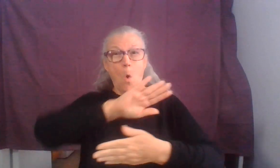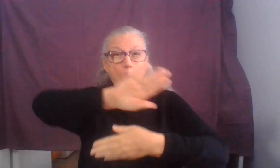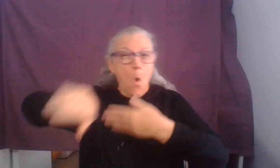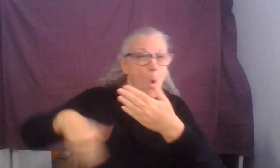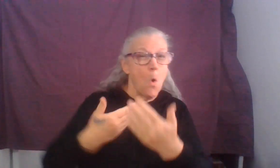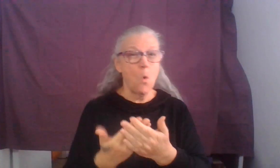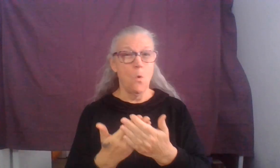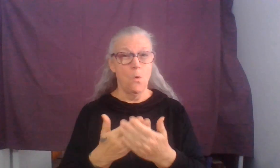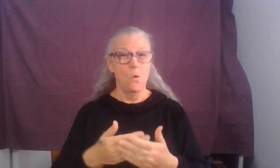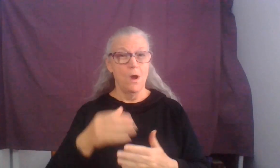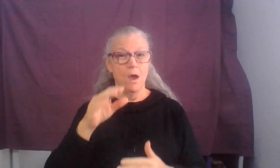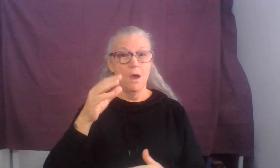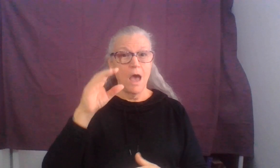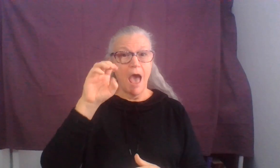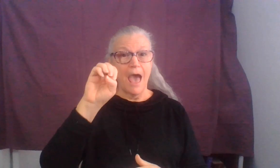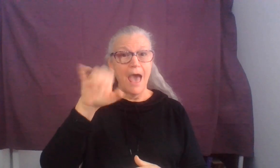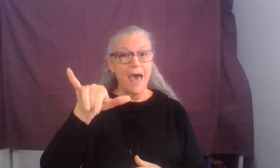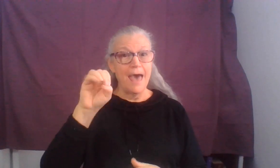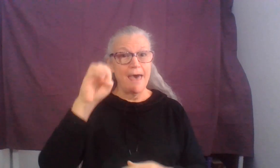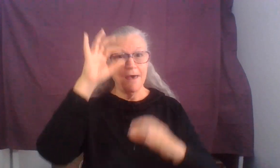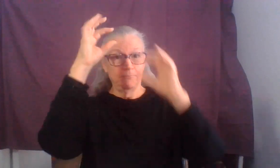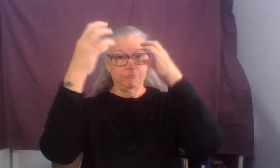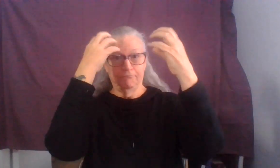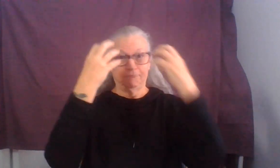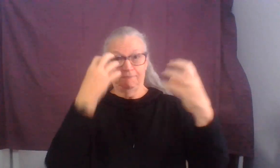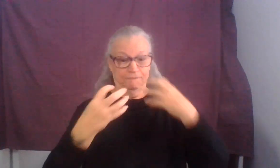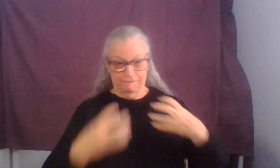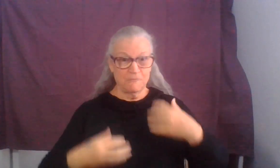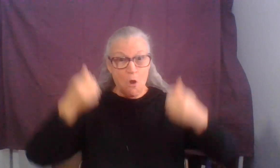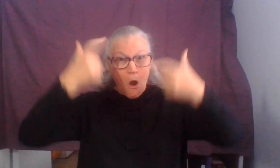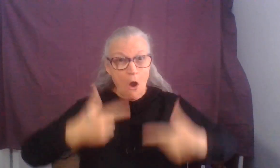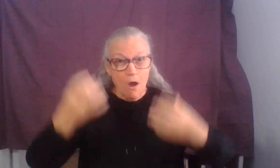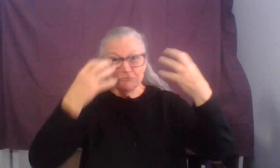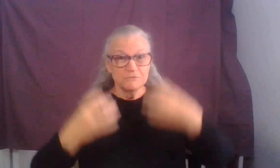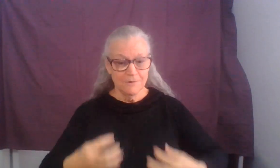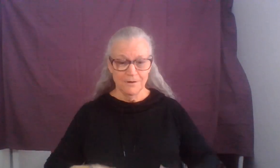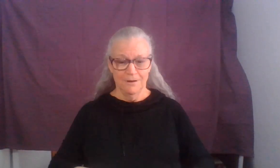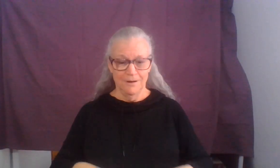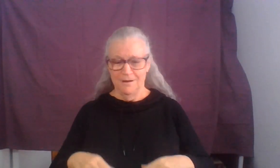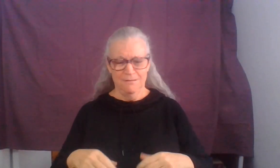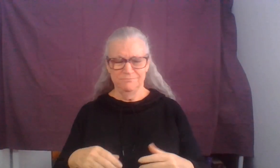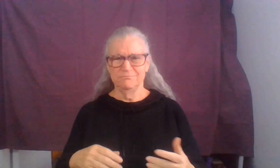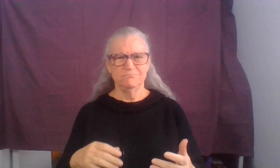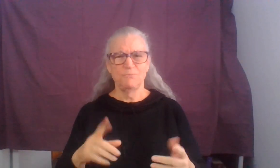If the whole body were an eye, where would the hearing be?